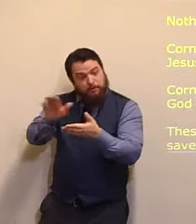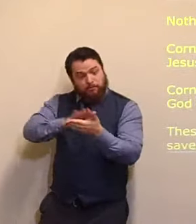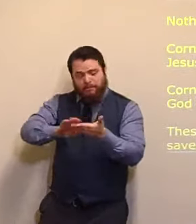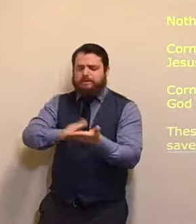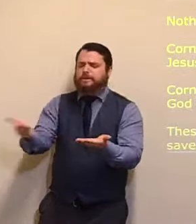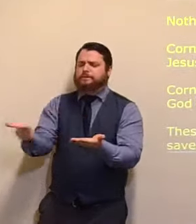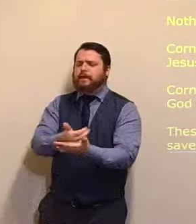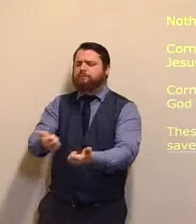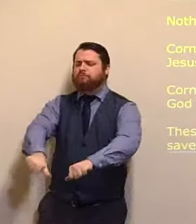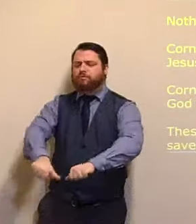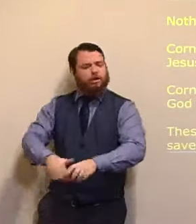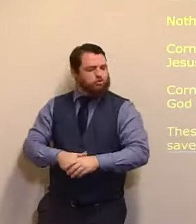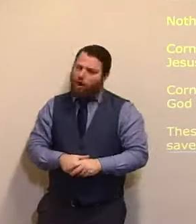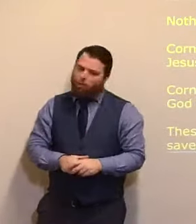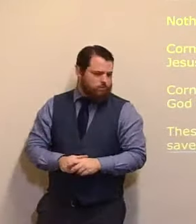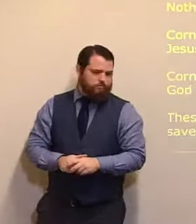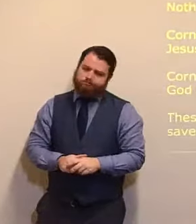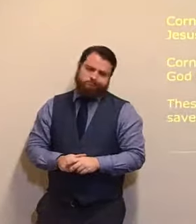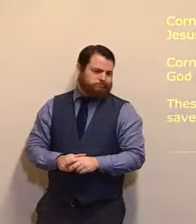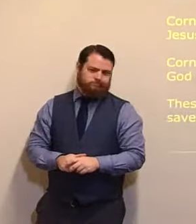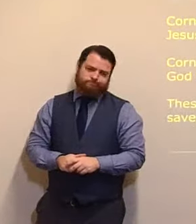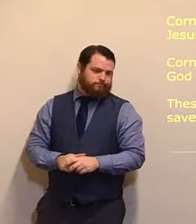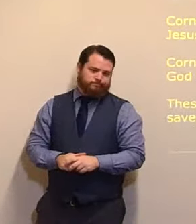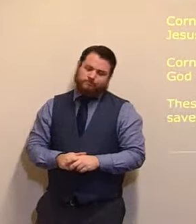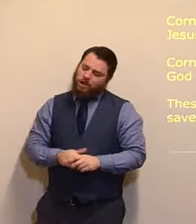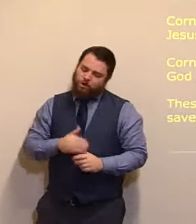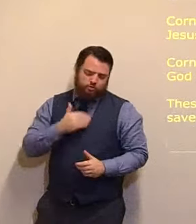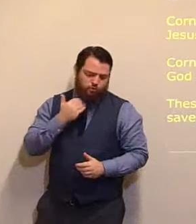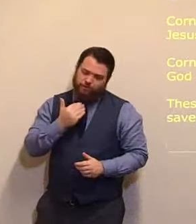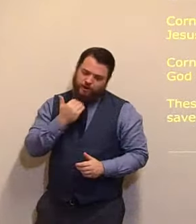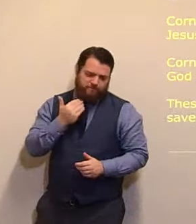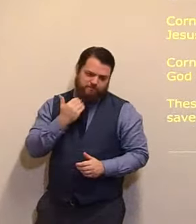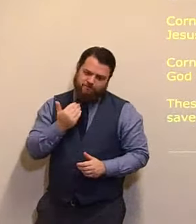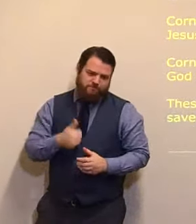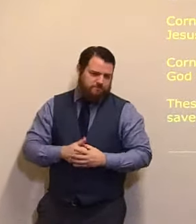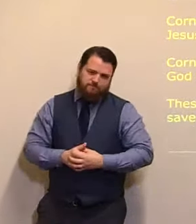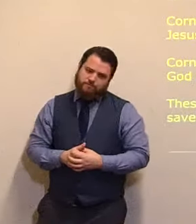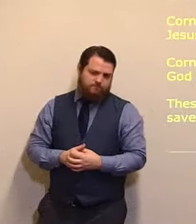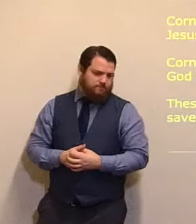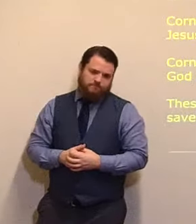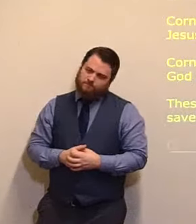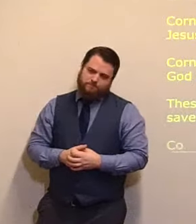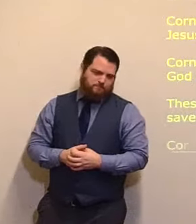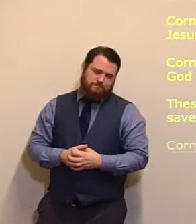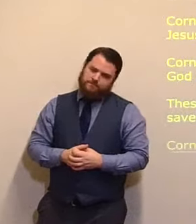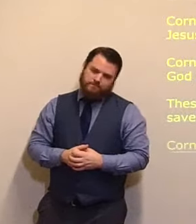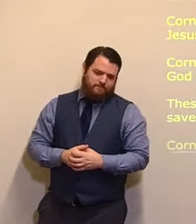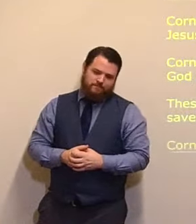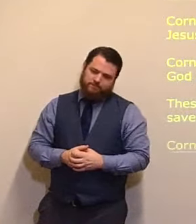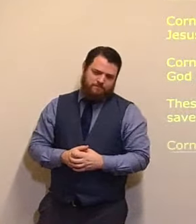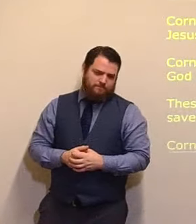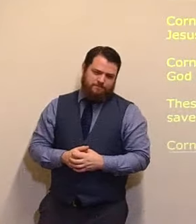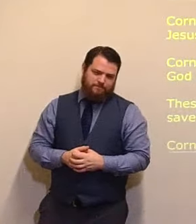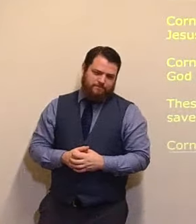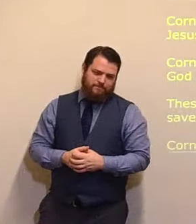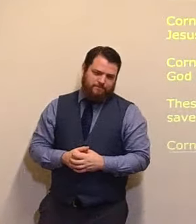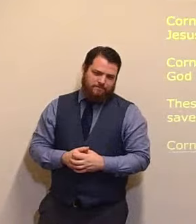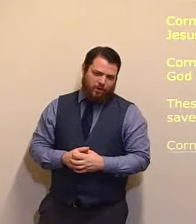Please allow me, in my small mind, to say, that Cornelius, is a Muslim, before Islam.